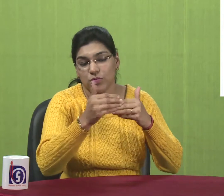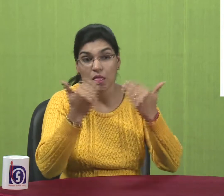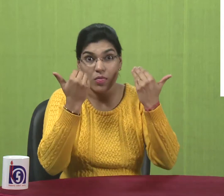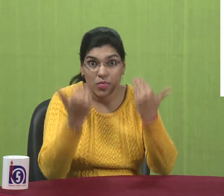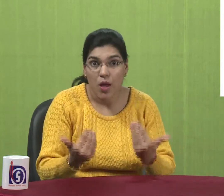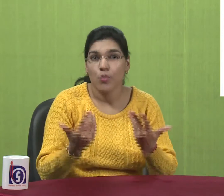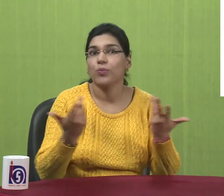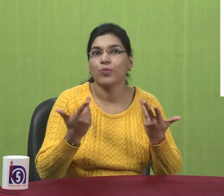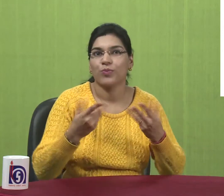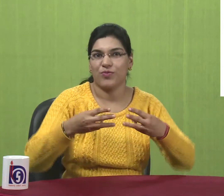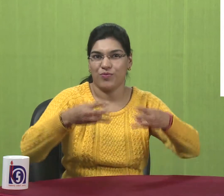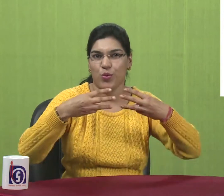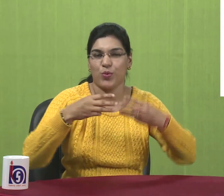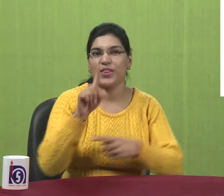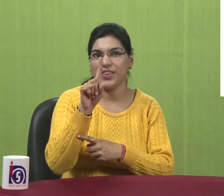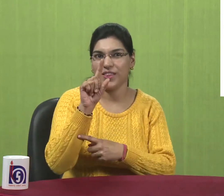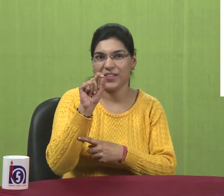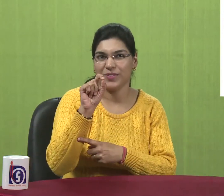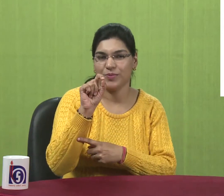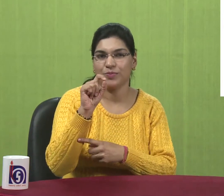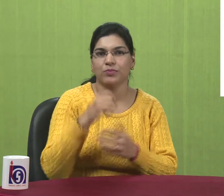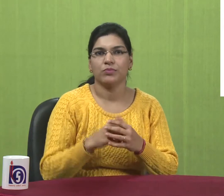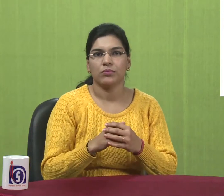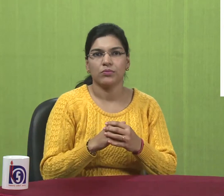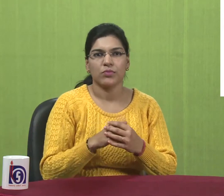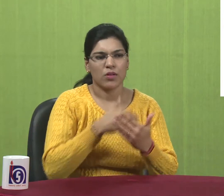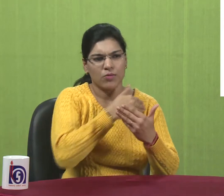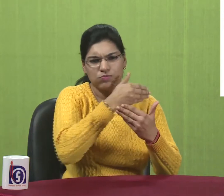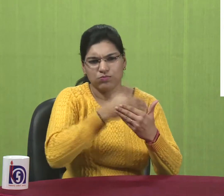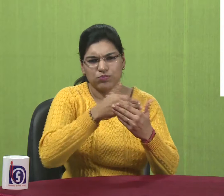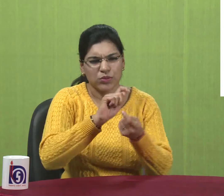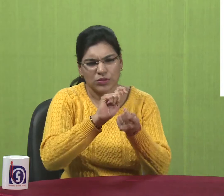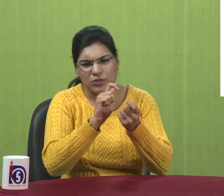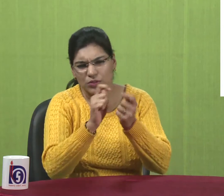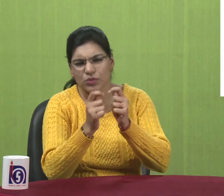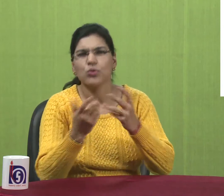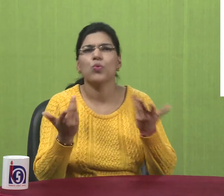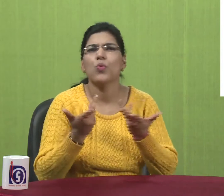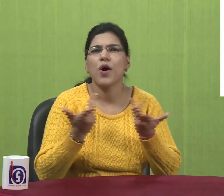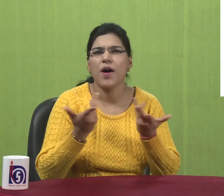Currently Windows XP, Windows Windows Vista and Windows 7 are in use.